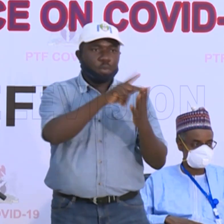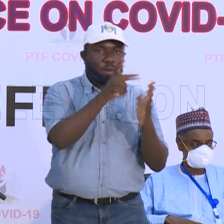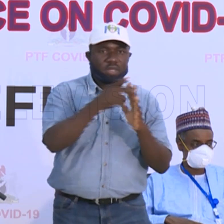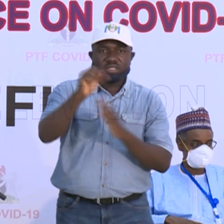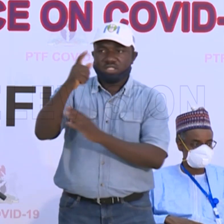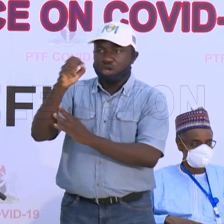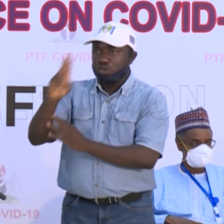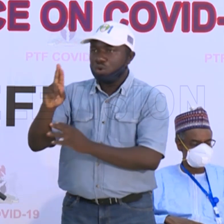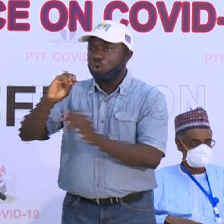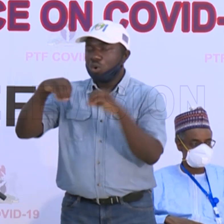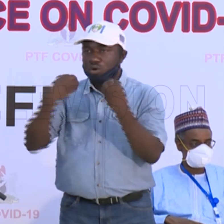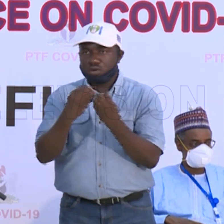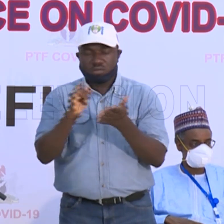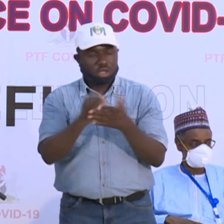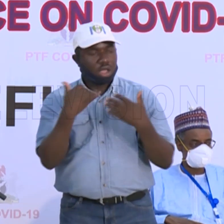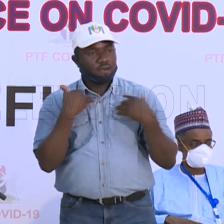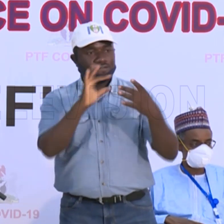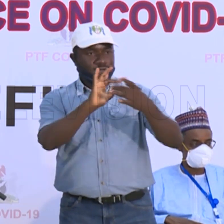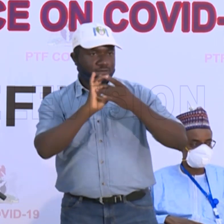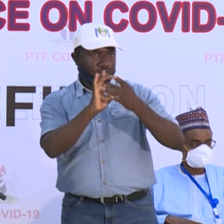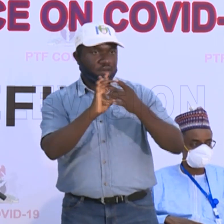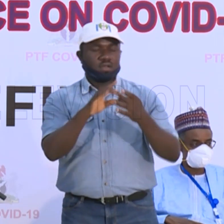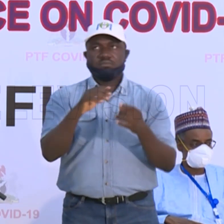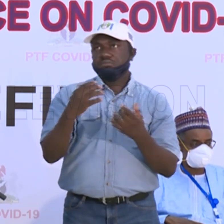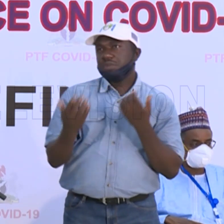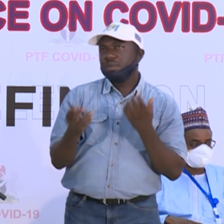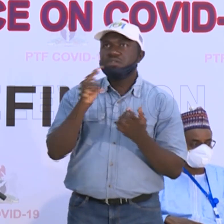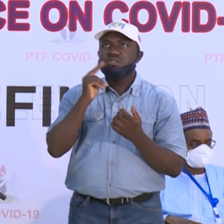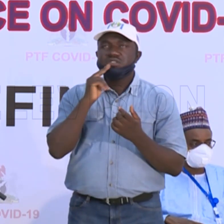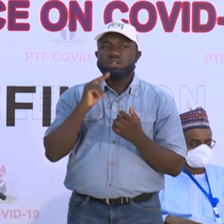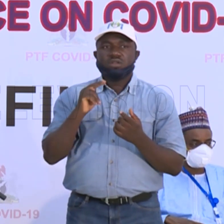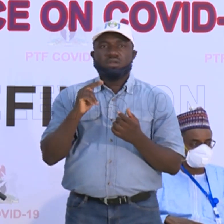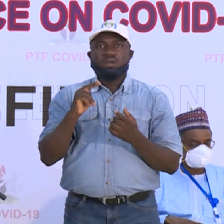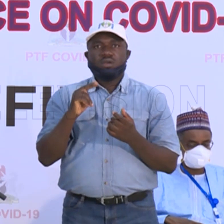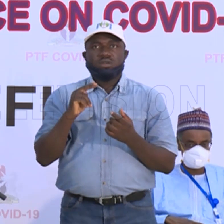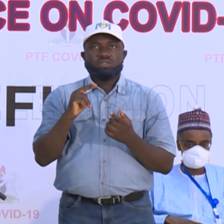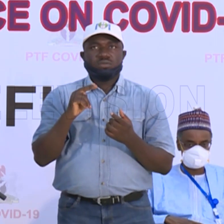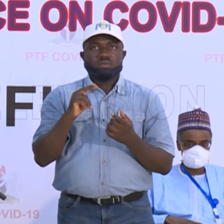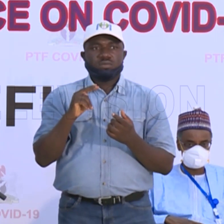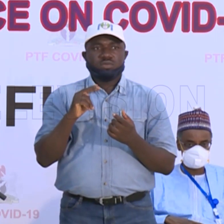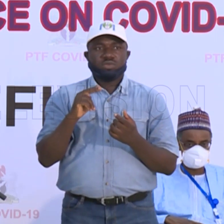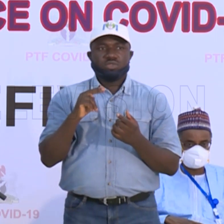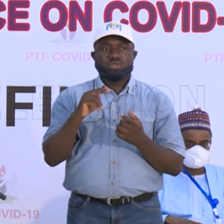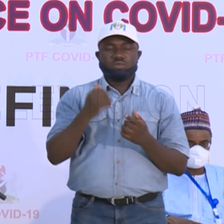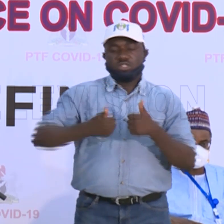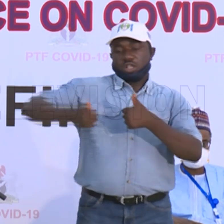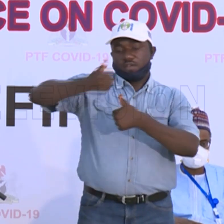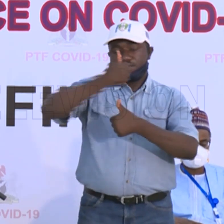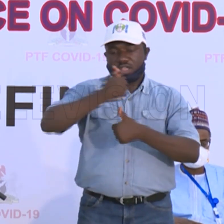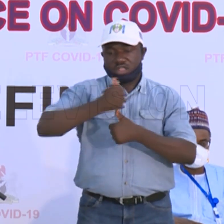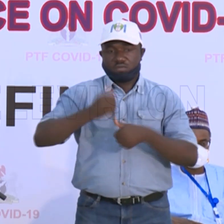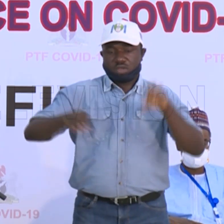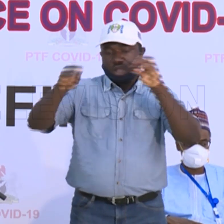have private sector affiliations. The Nigeria Surveillance Investment Fund Authority, Nigeria Surveillance